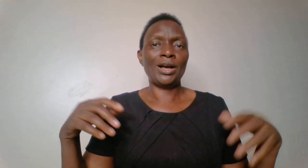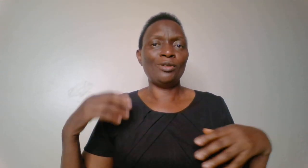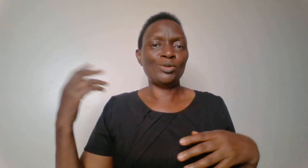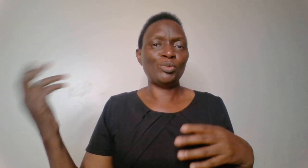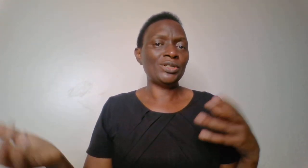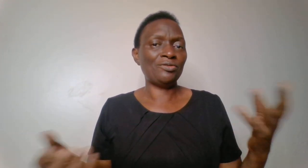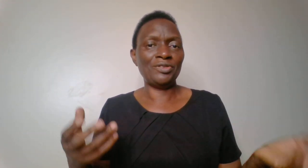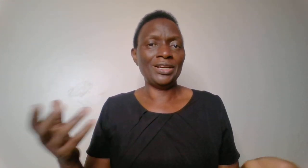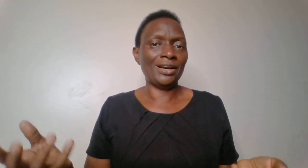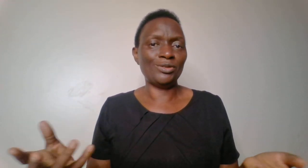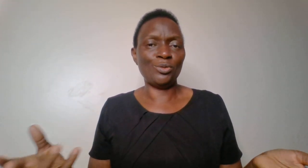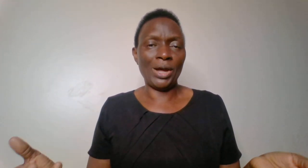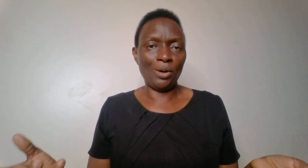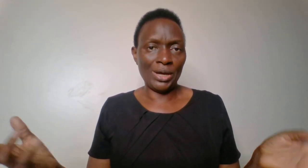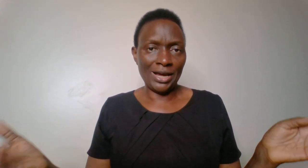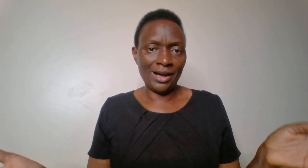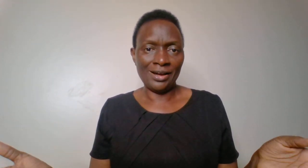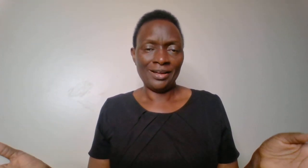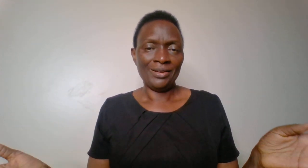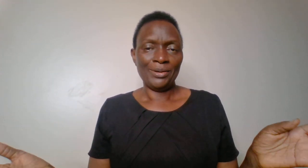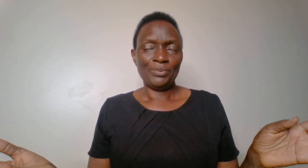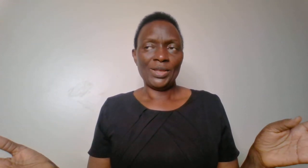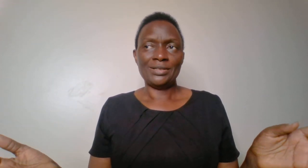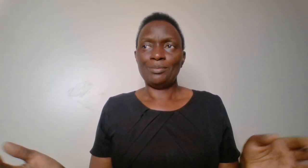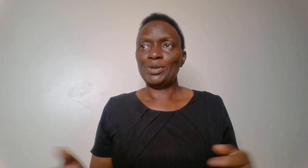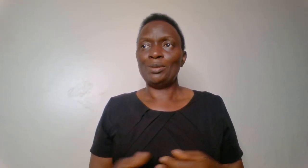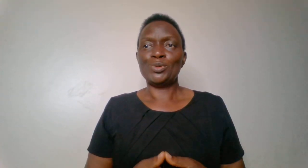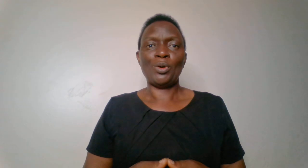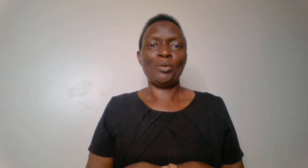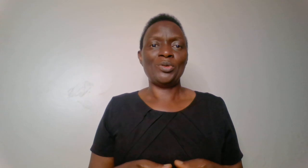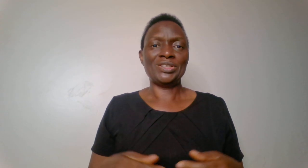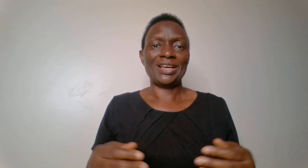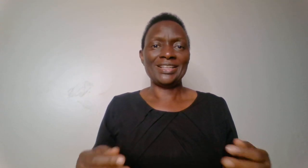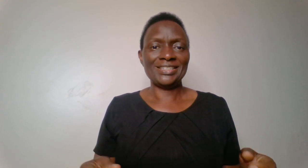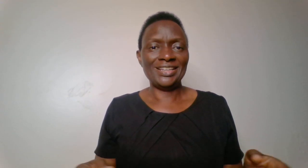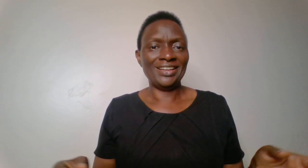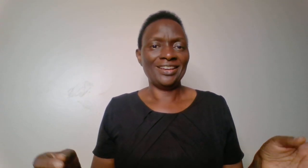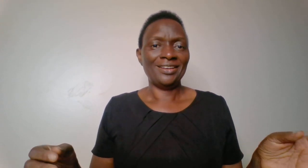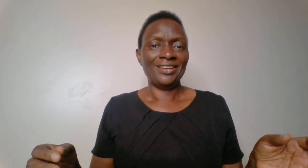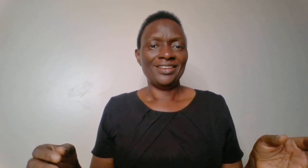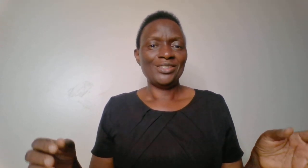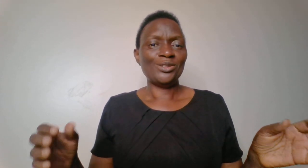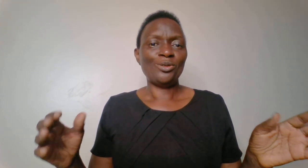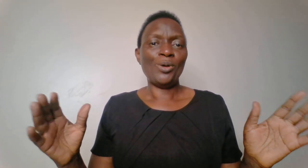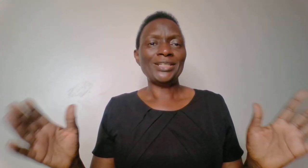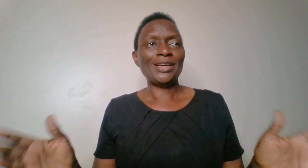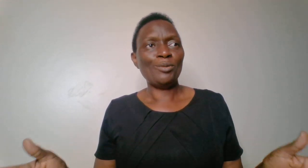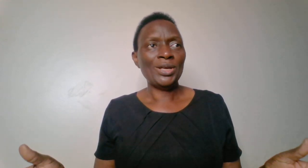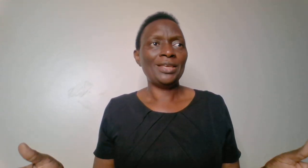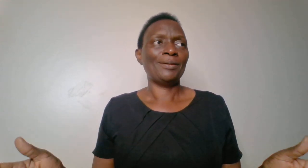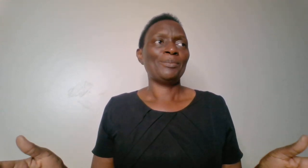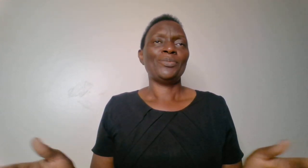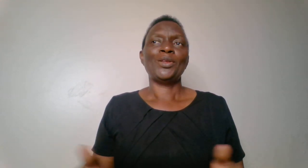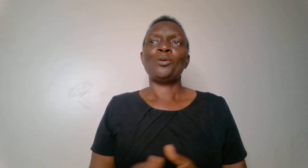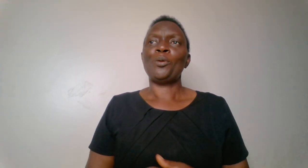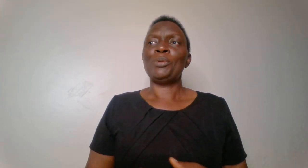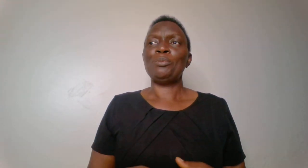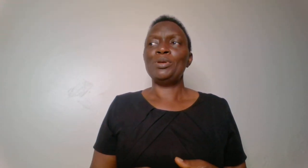cannot put a finger to where we are. And sometimes we are always asking, so what are we? Or maybe